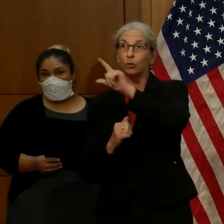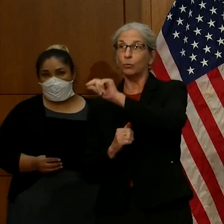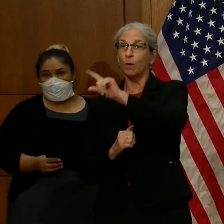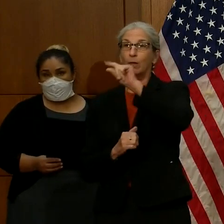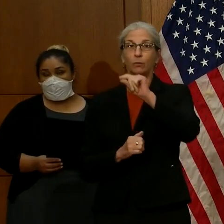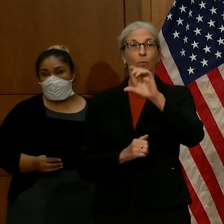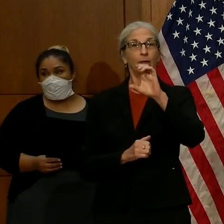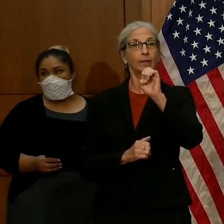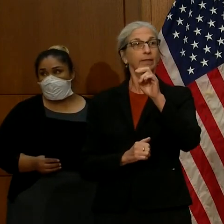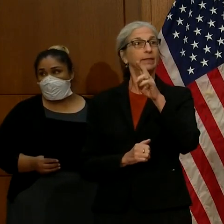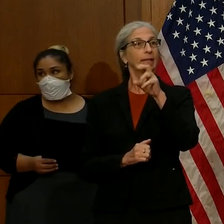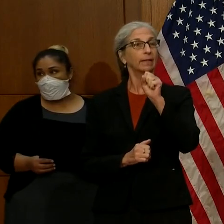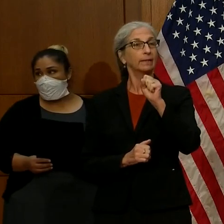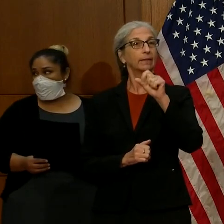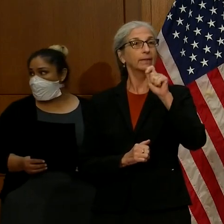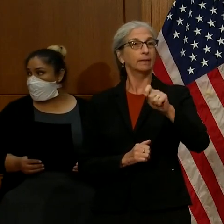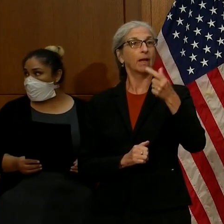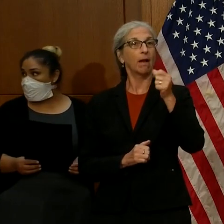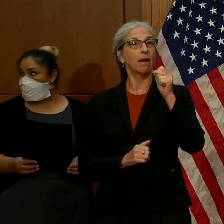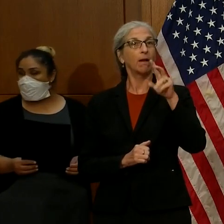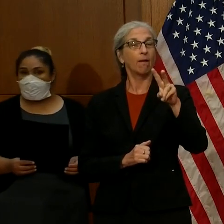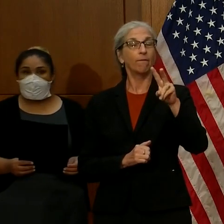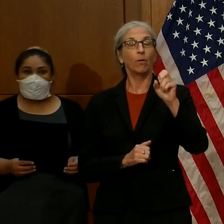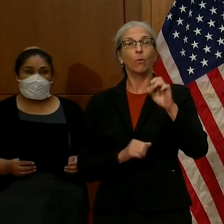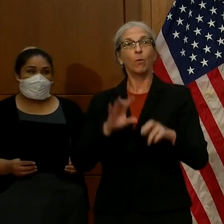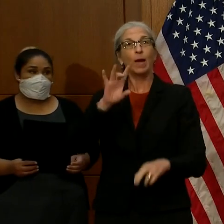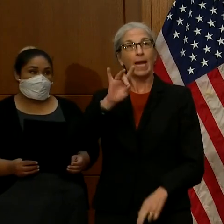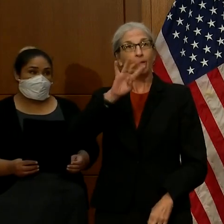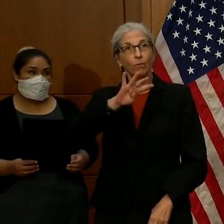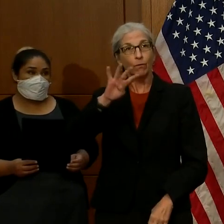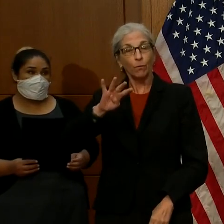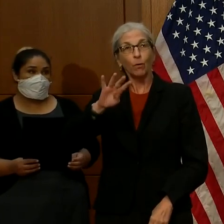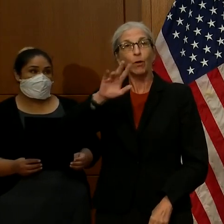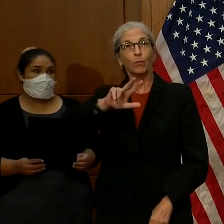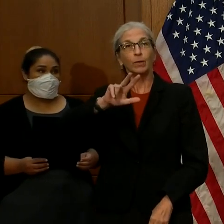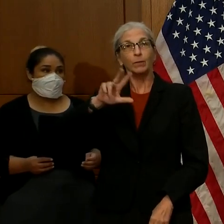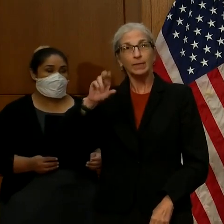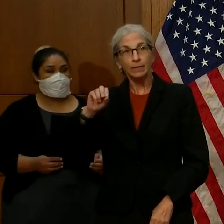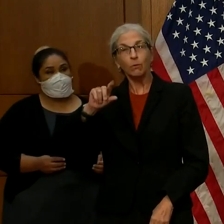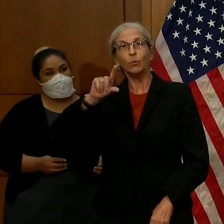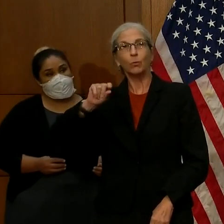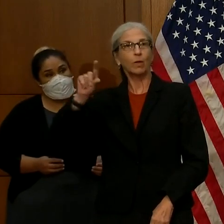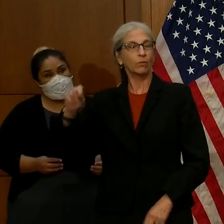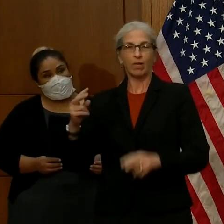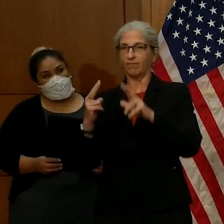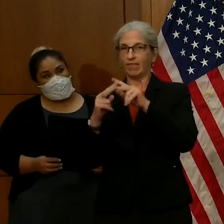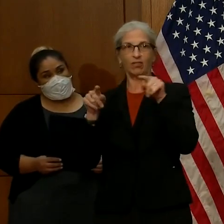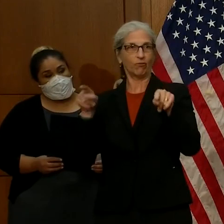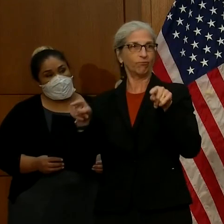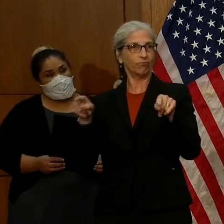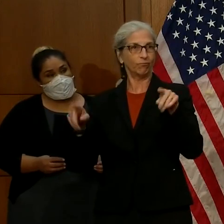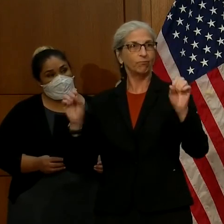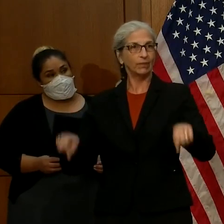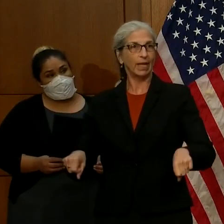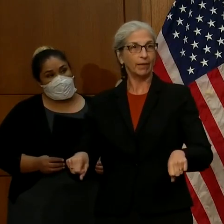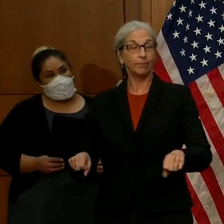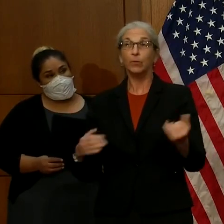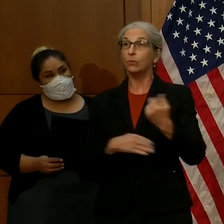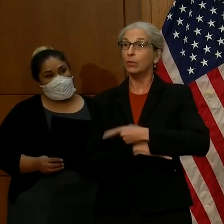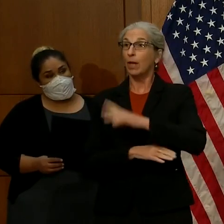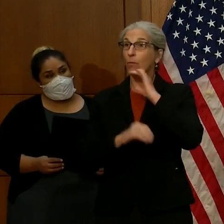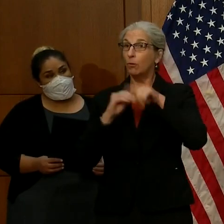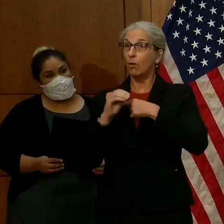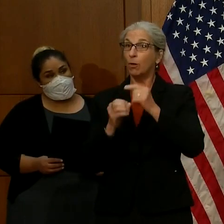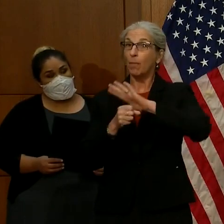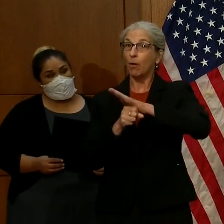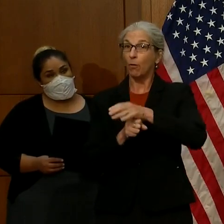by calling 844-330-2020. Now, I know we're here today to talk about COVID-19 and